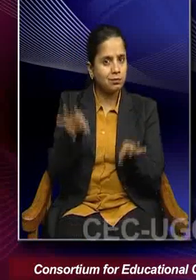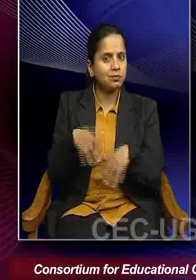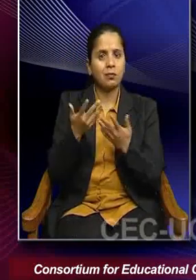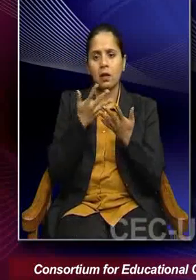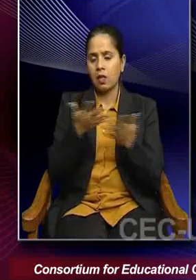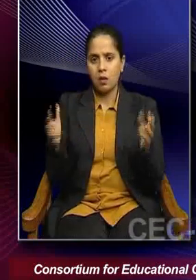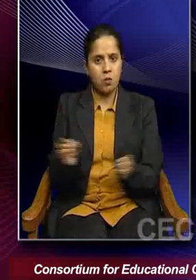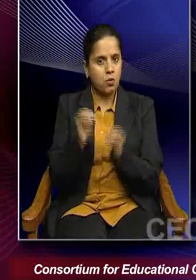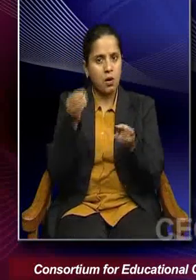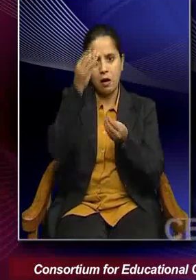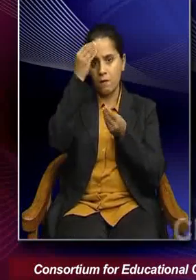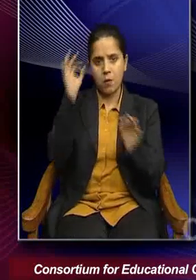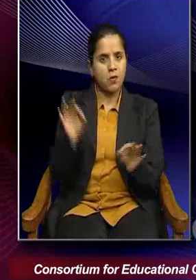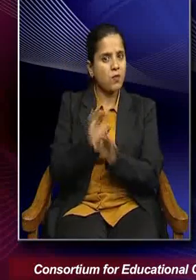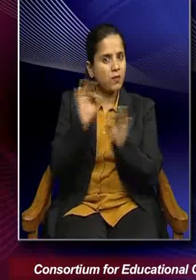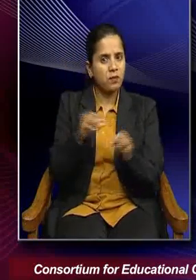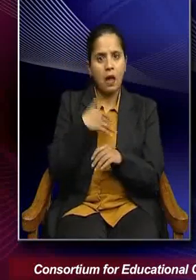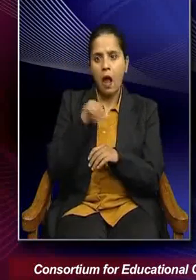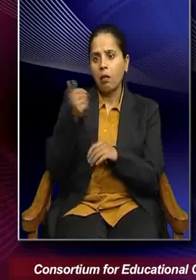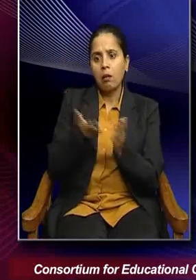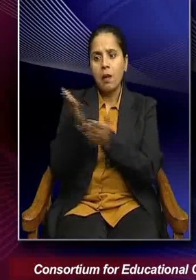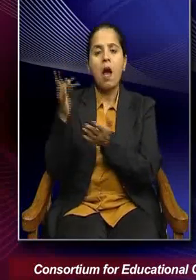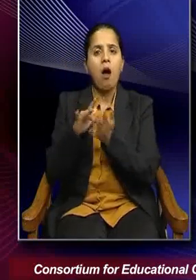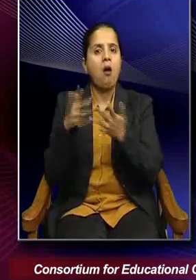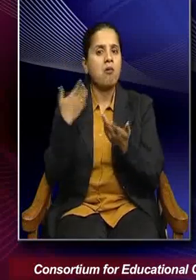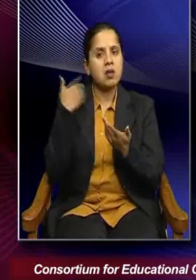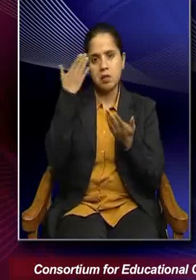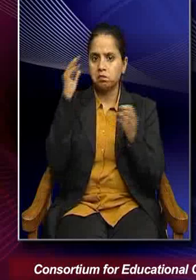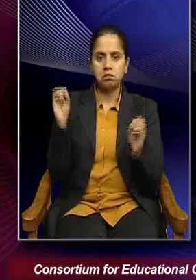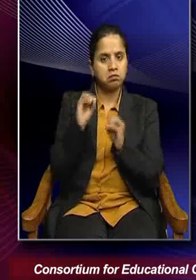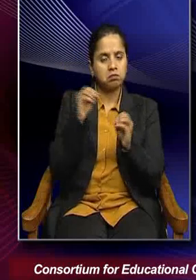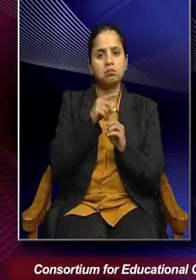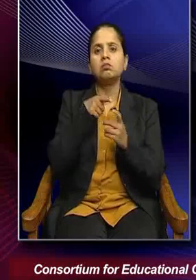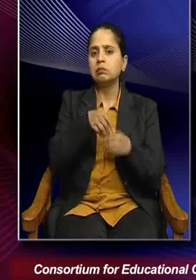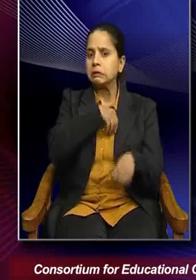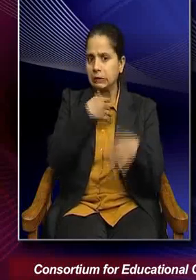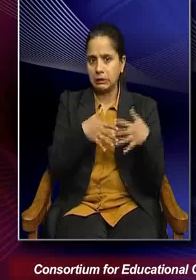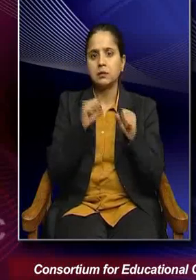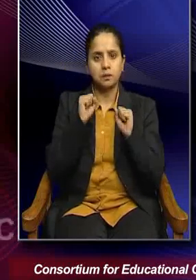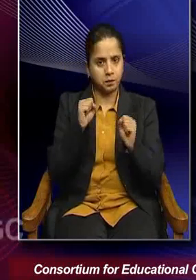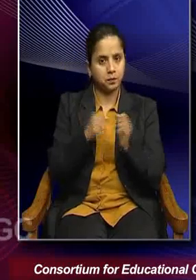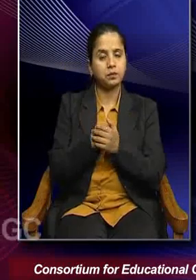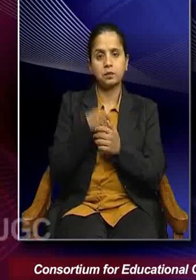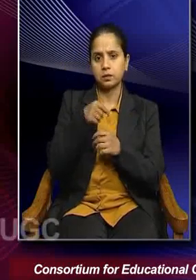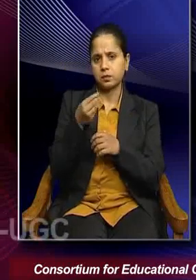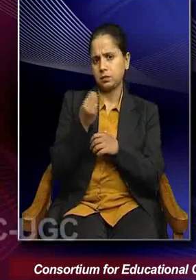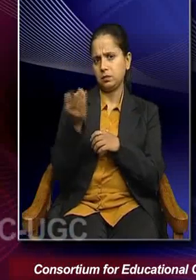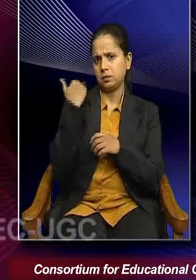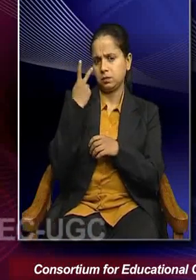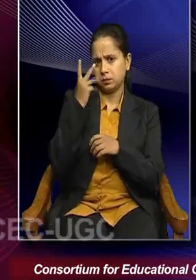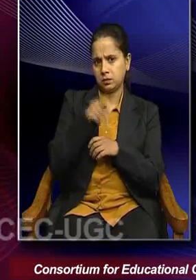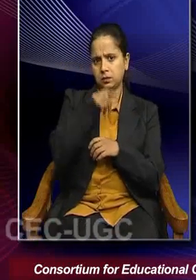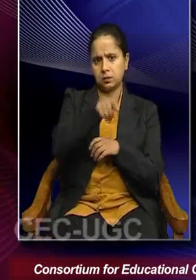or information to go elsewhere for securing their survival. So, this is a recent, you know,